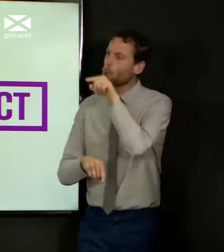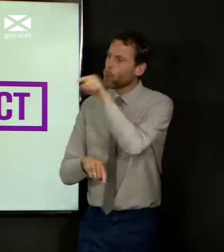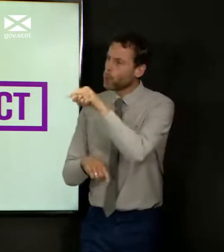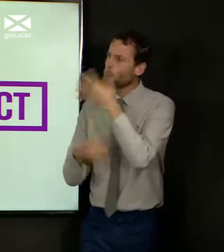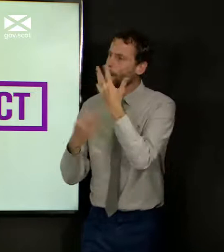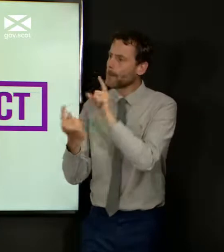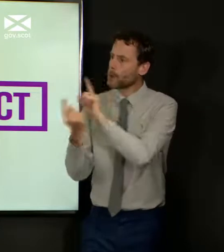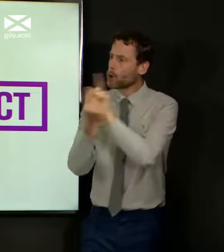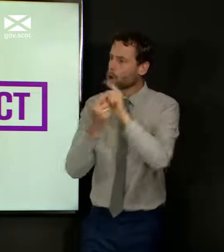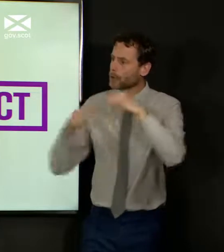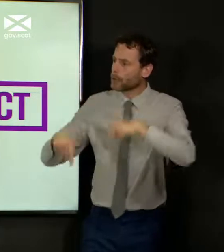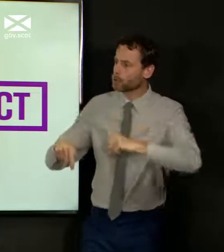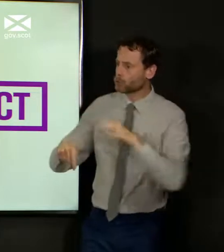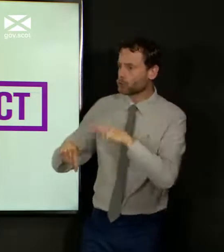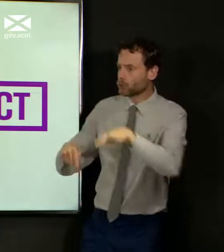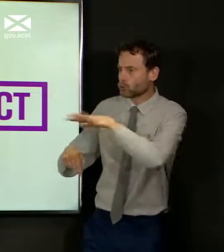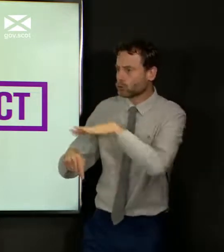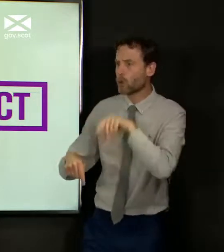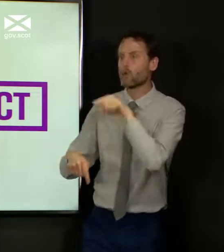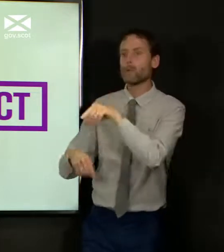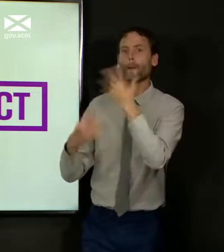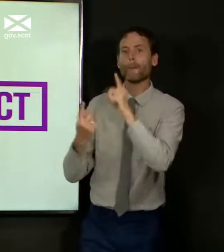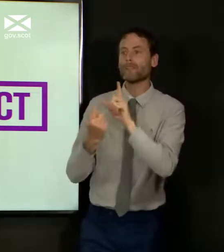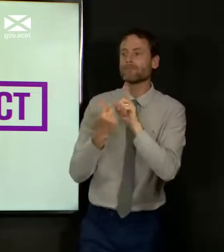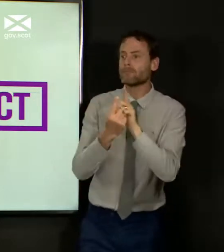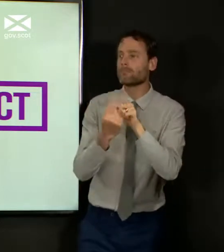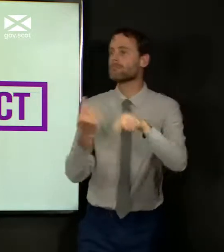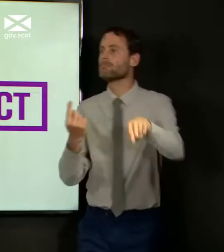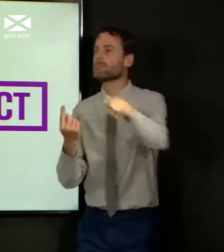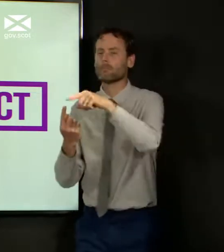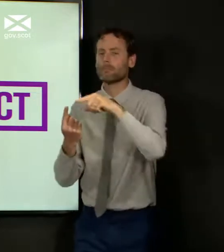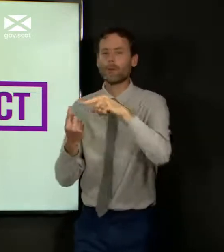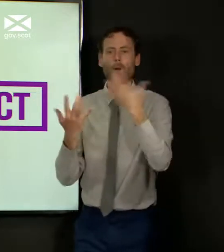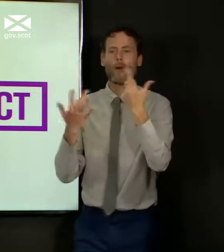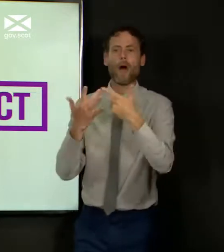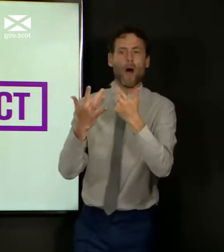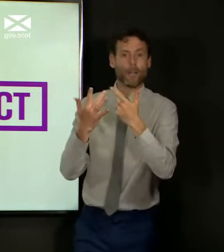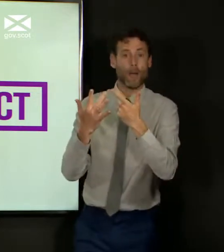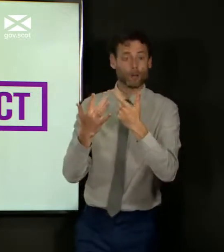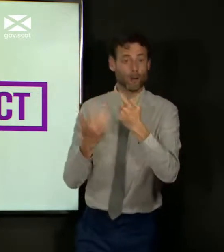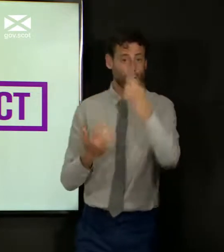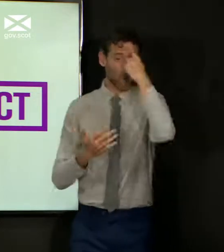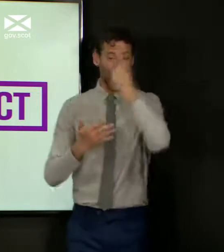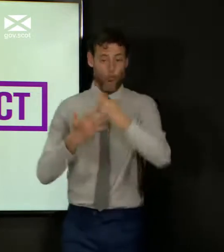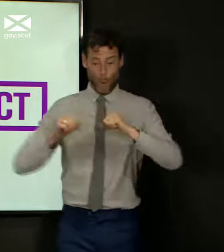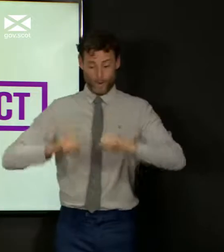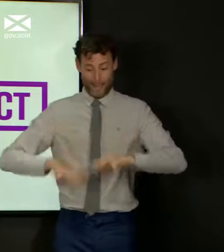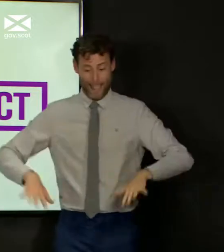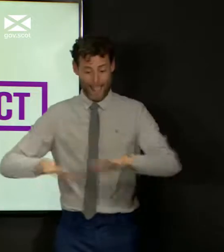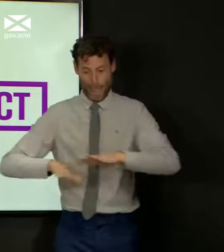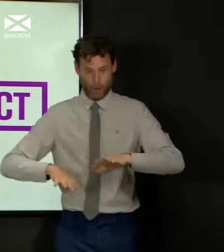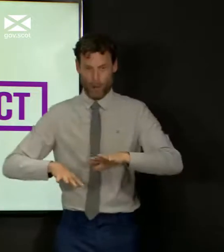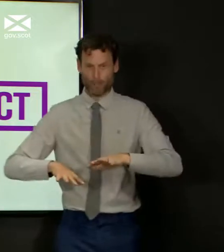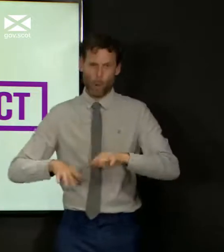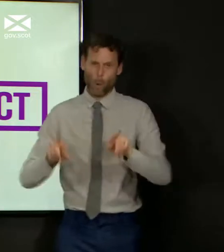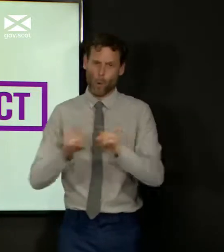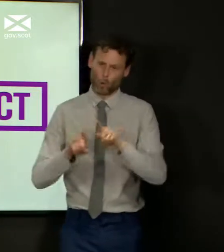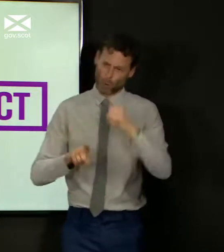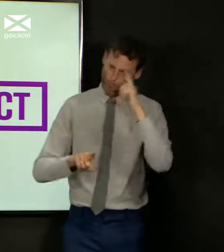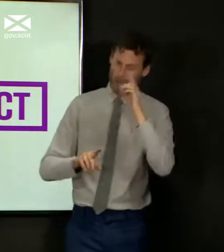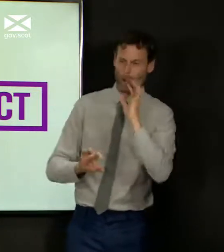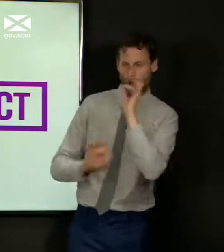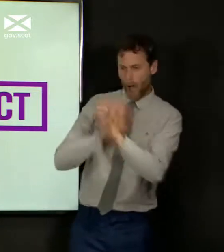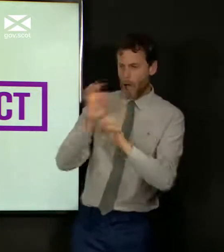in Scotland and around the Dumfries area or wherever else they had been, but also, obviously, there may have been contacts